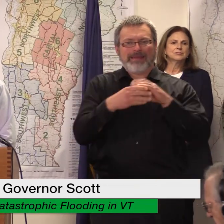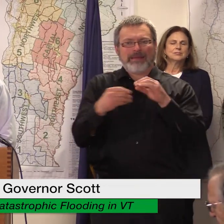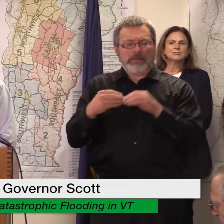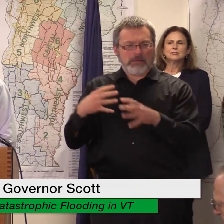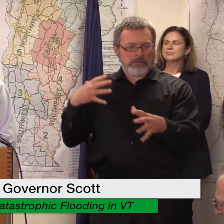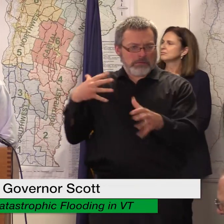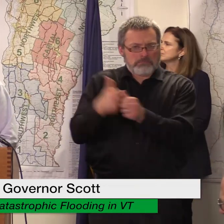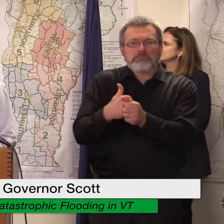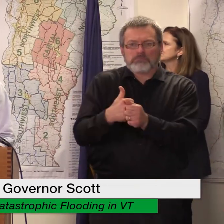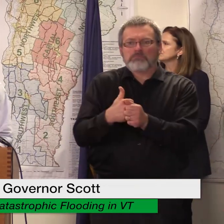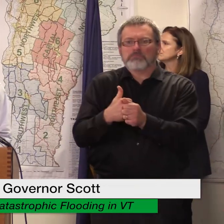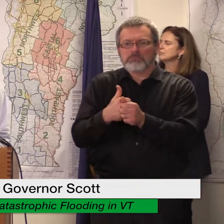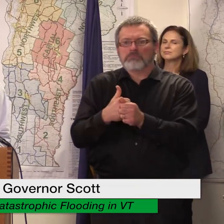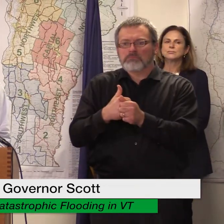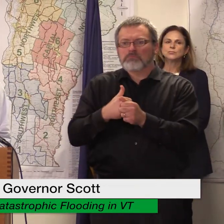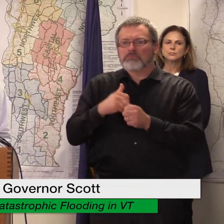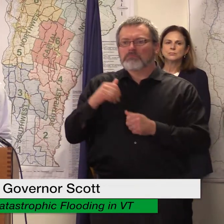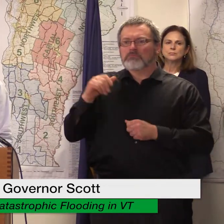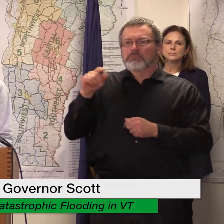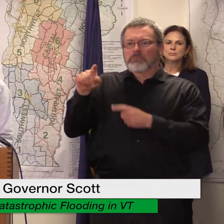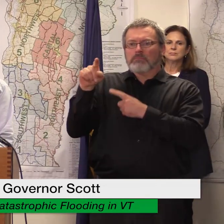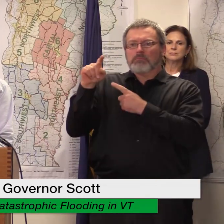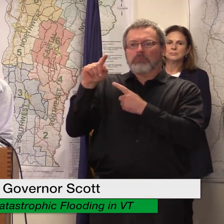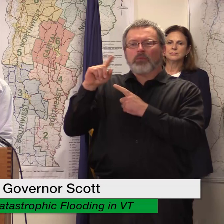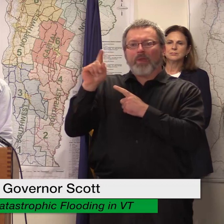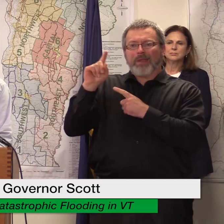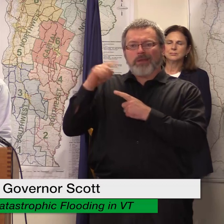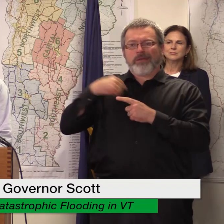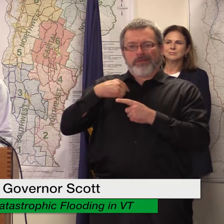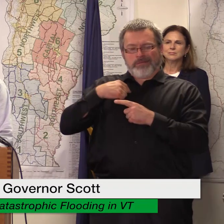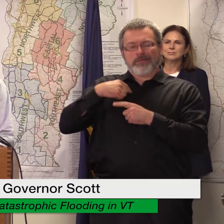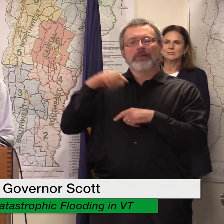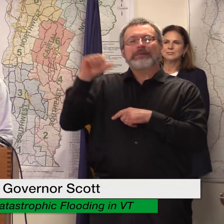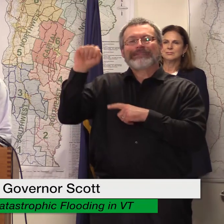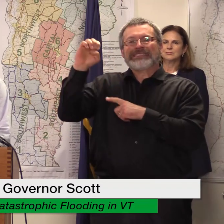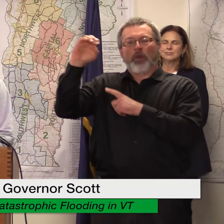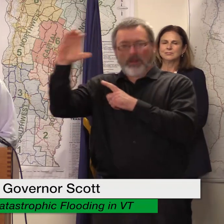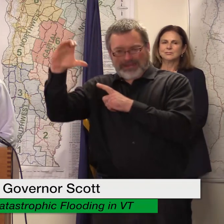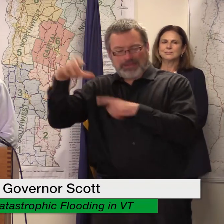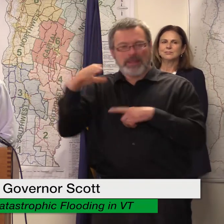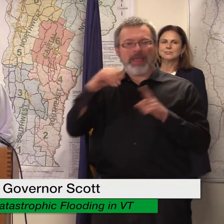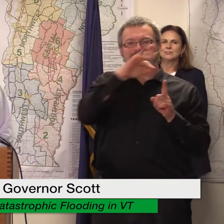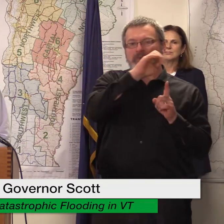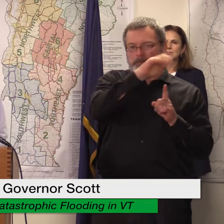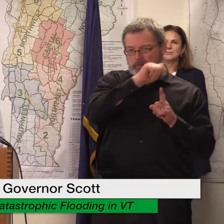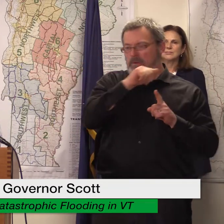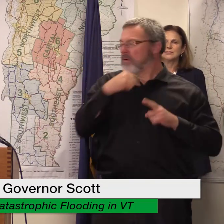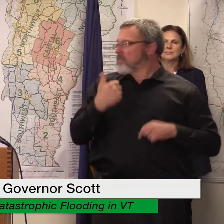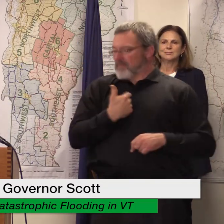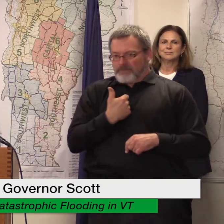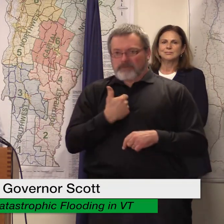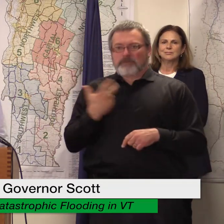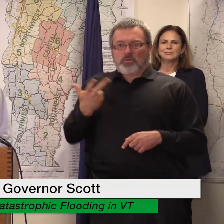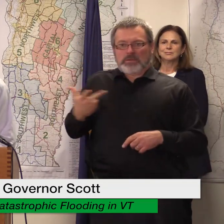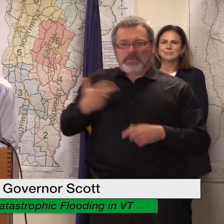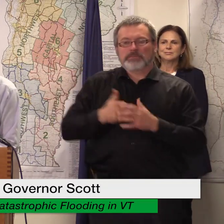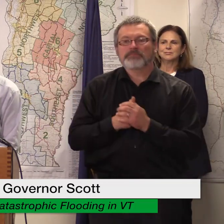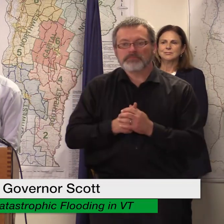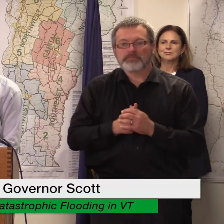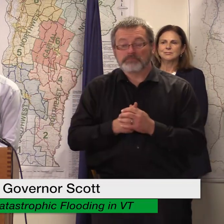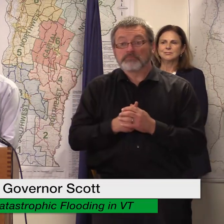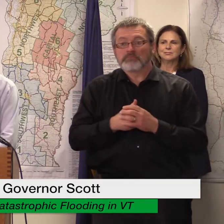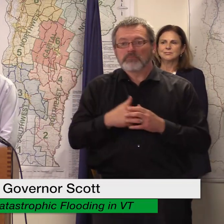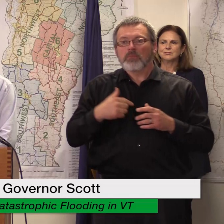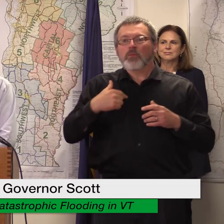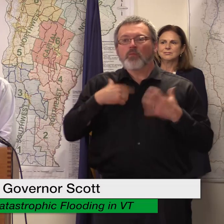Morrison and a FEMA report from FCO Will Roy we'll also hear from Commissioner Goldstein about the